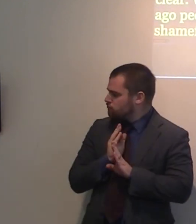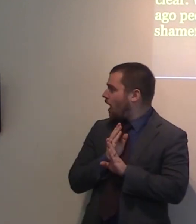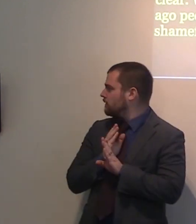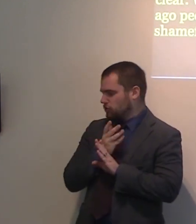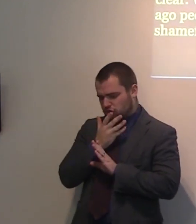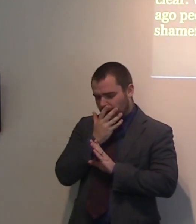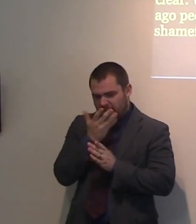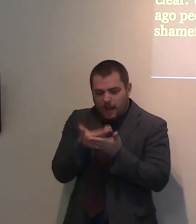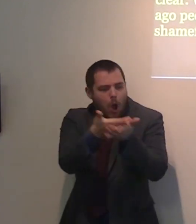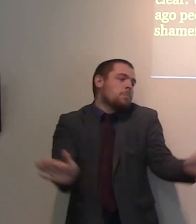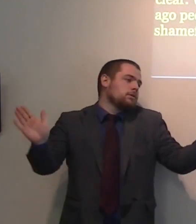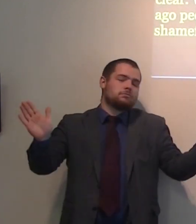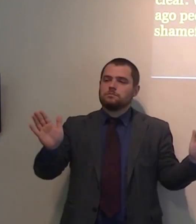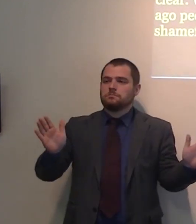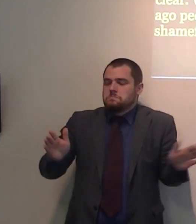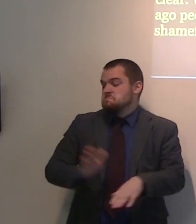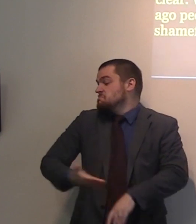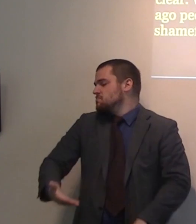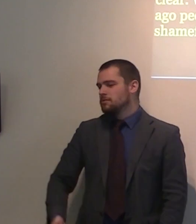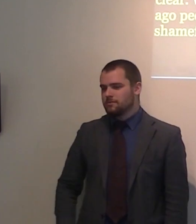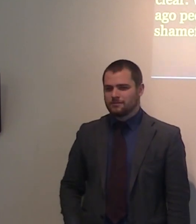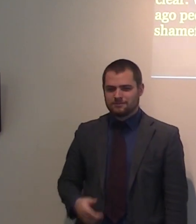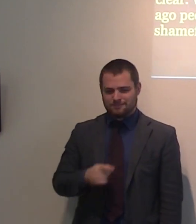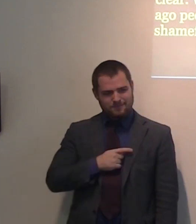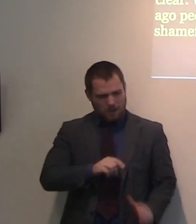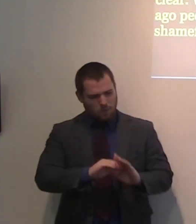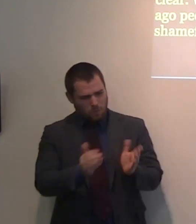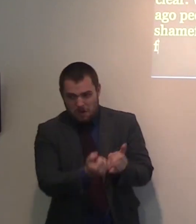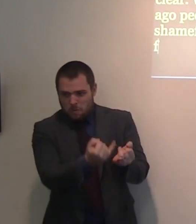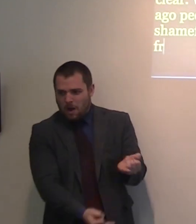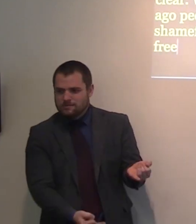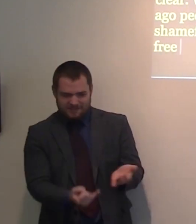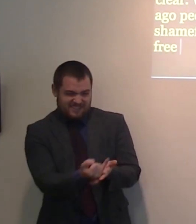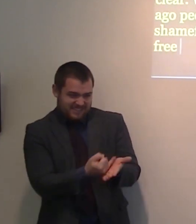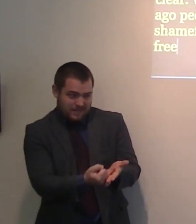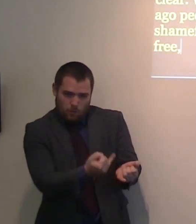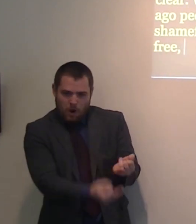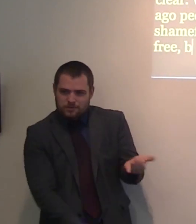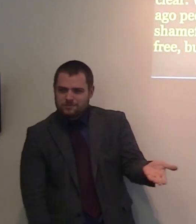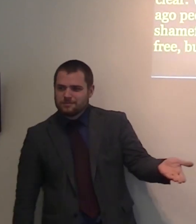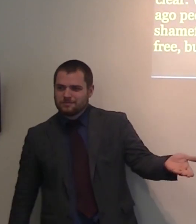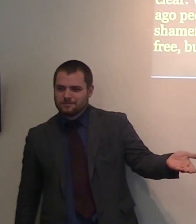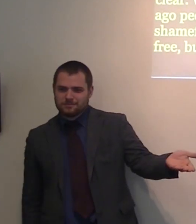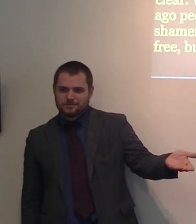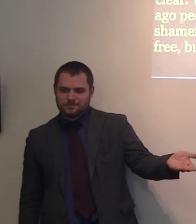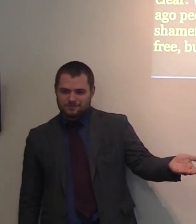Because of corruption. Because of the depravity of man's heart. The heart of man is wicked. And